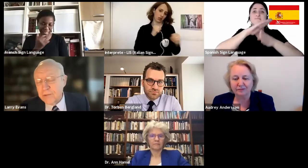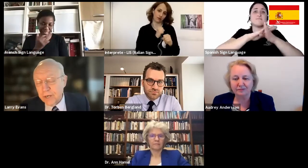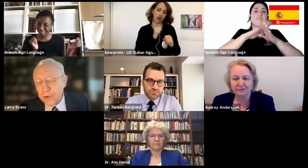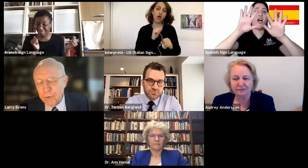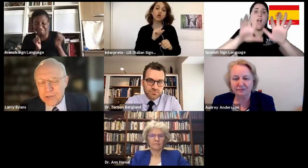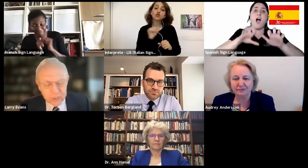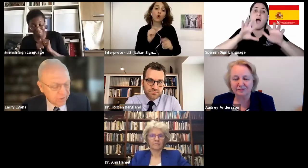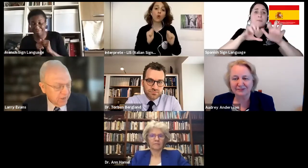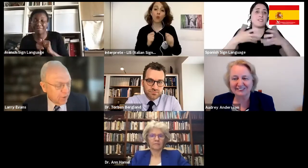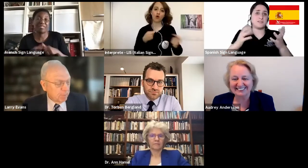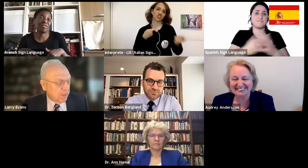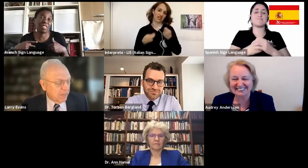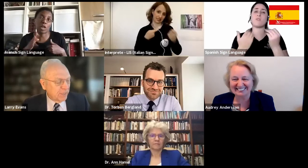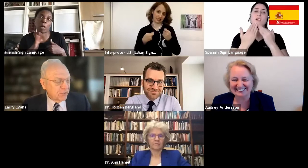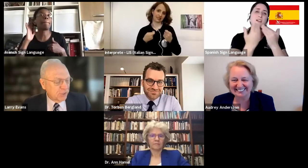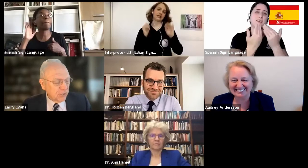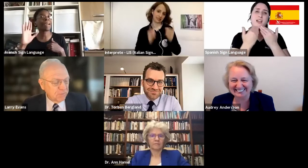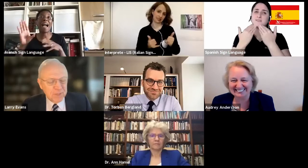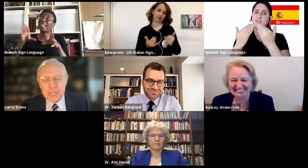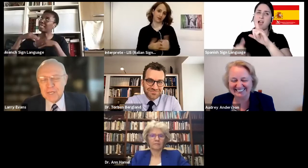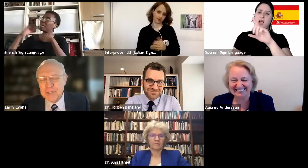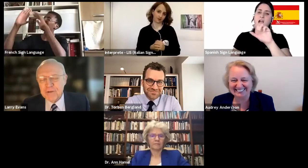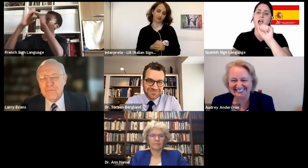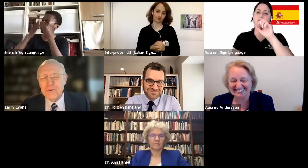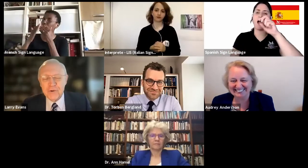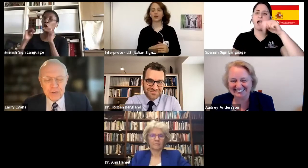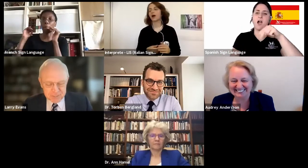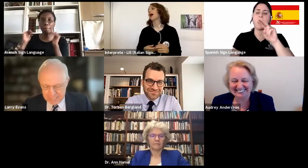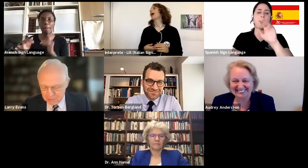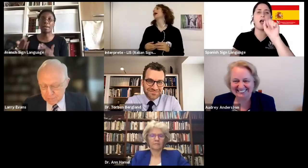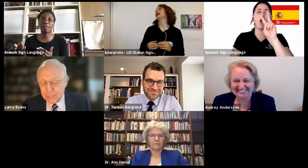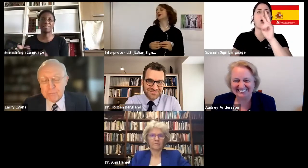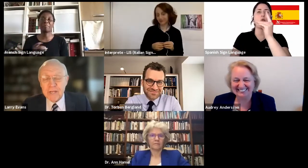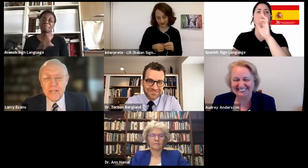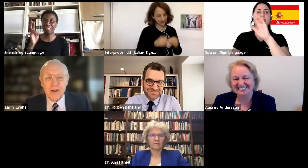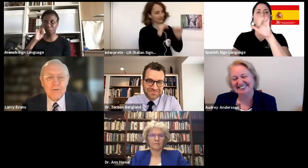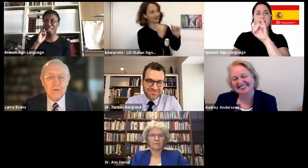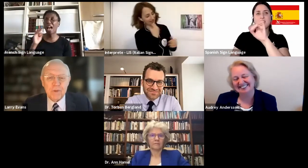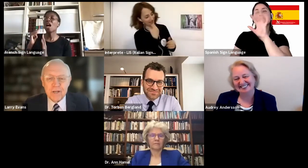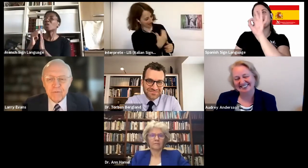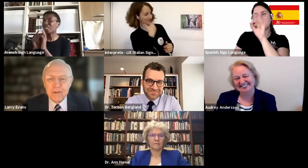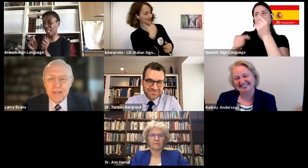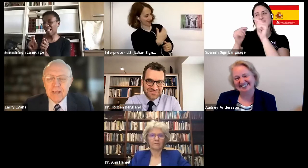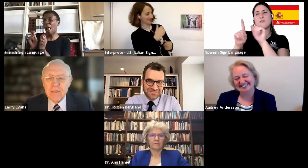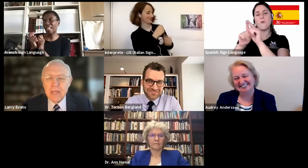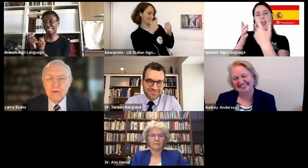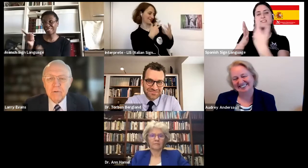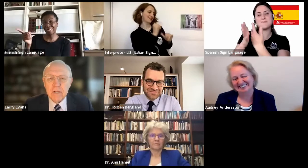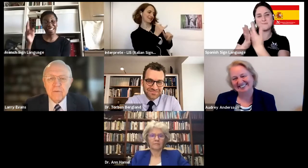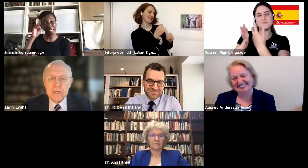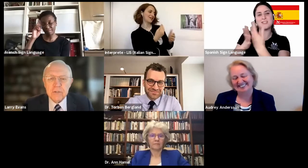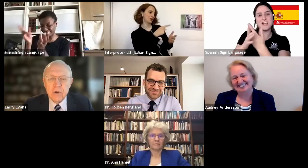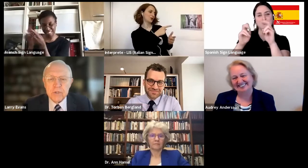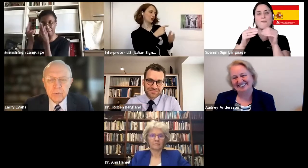really isn't a correction. But it is a, it is a further explanation, because I also believe that